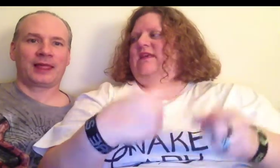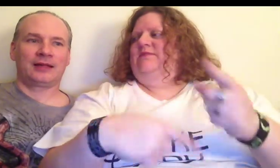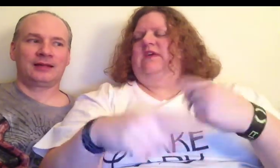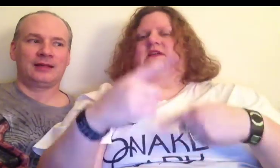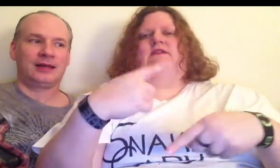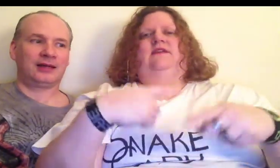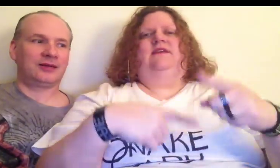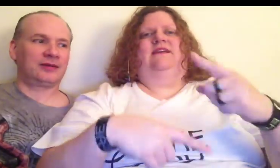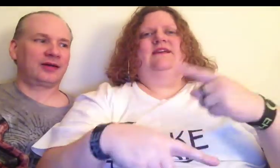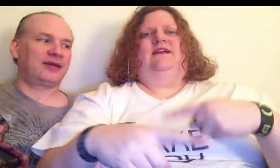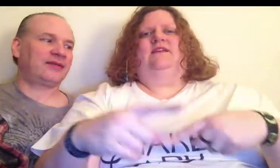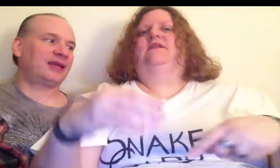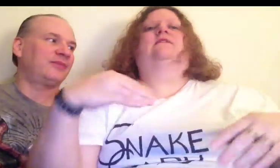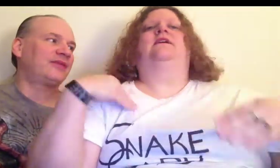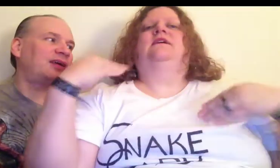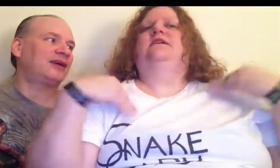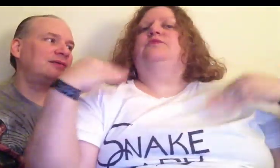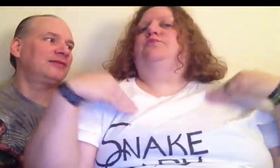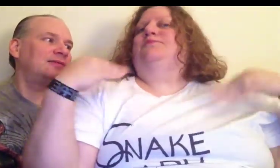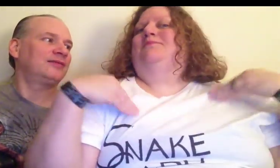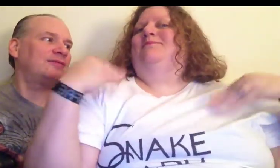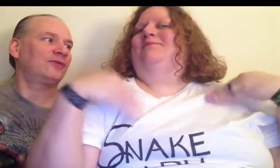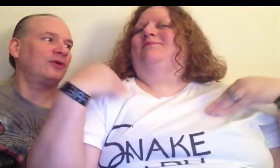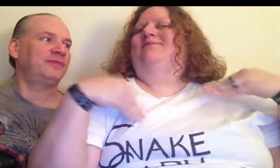Greta has a name signed for him.